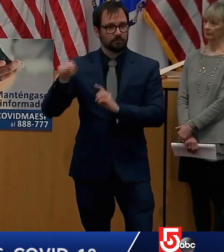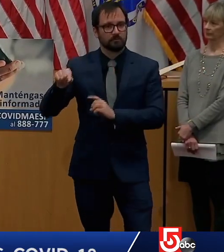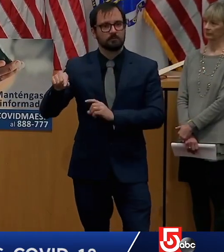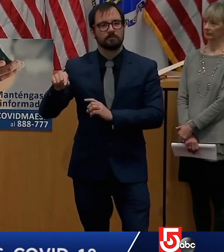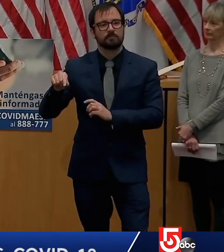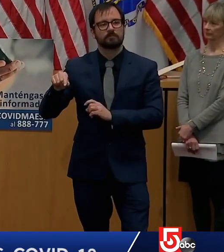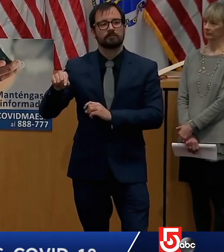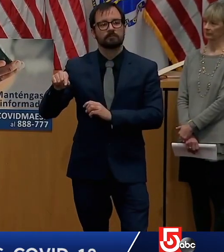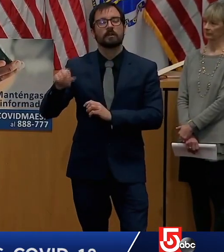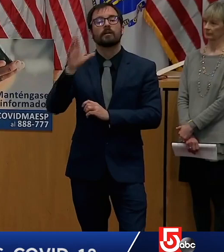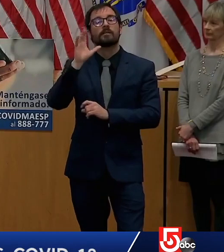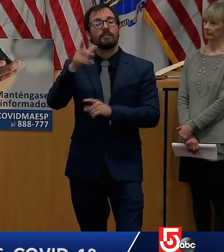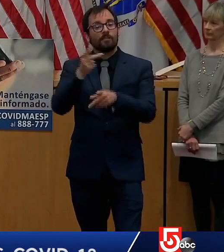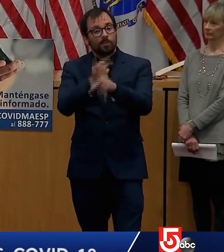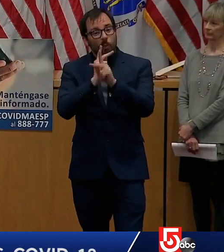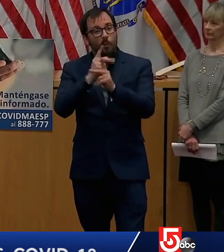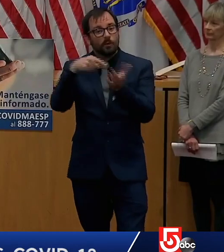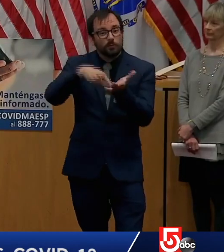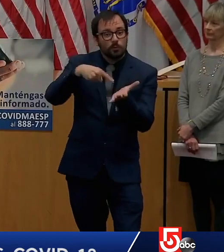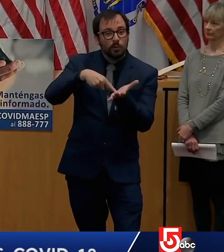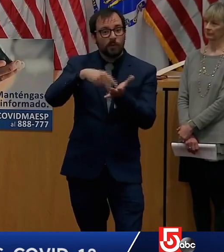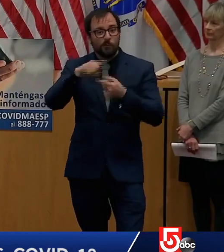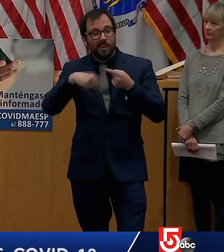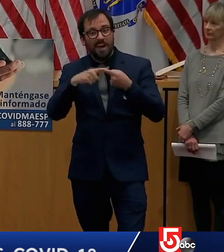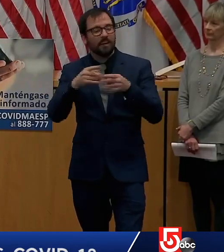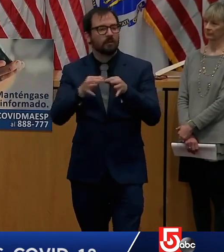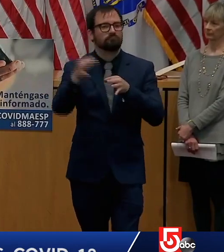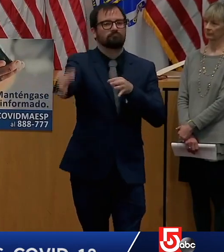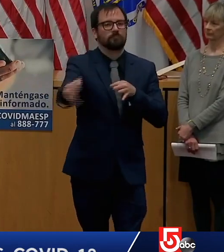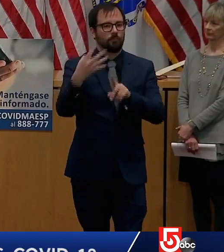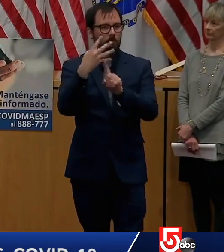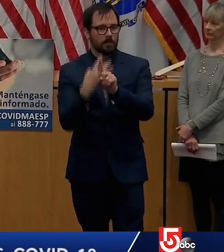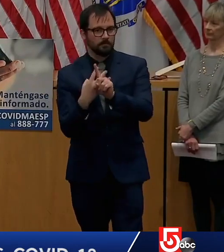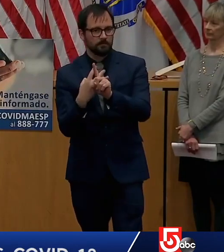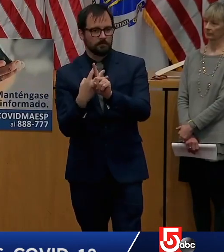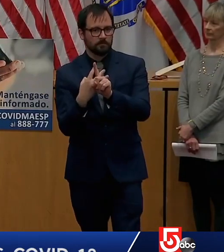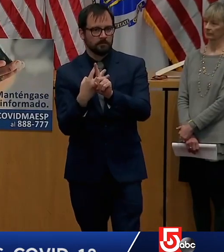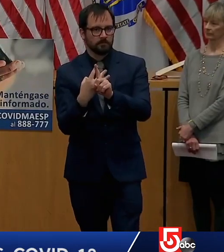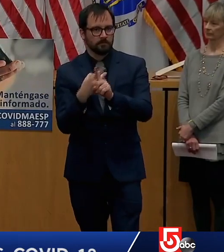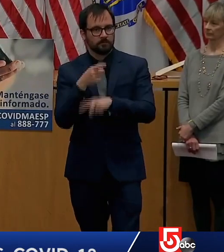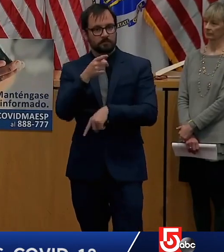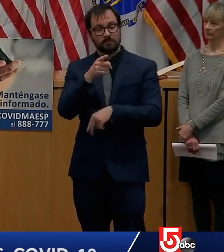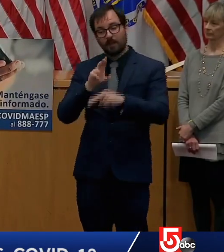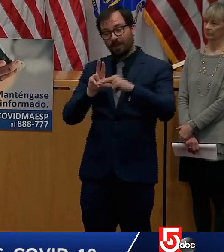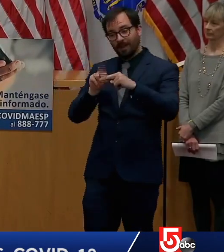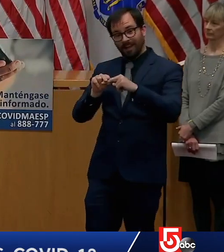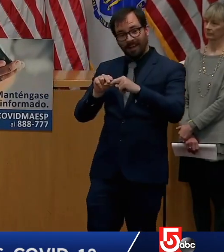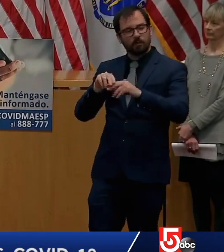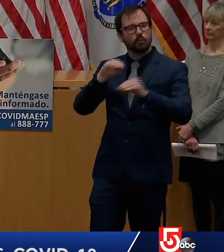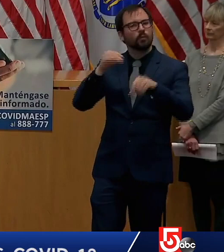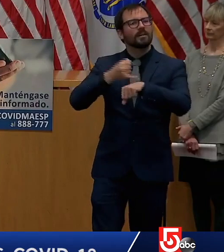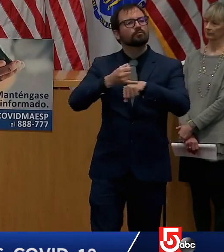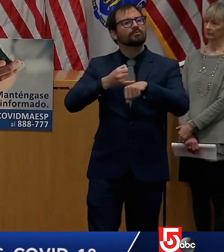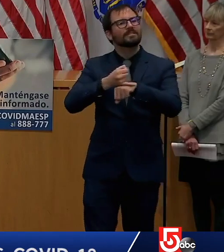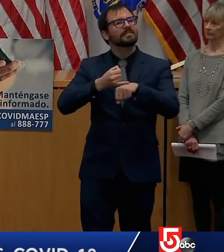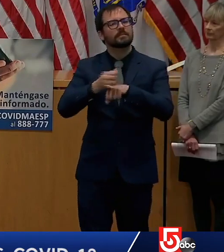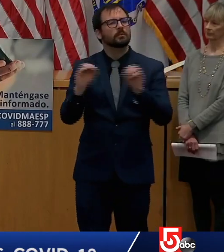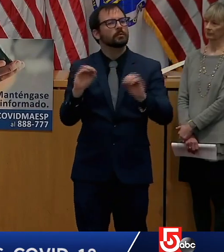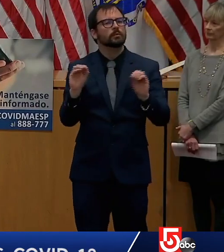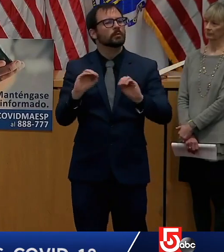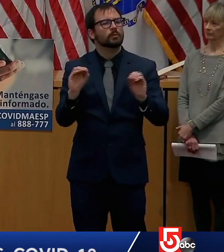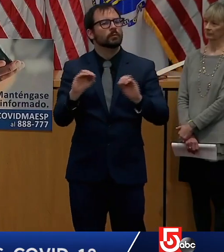Students that participate in the department's no-interest loan program administered through the Office of Student Financial